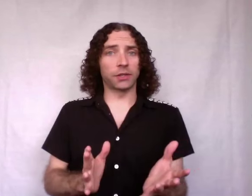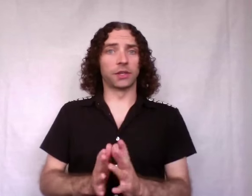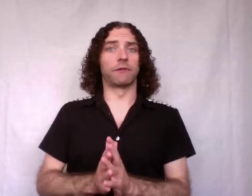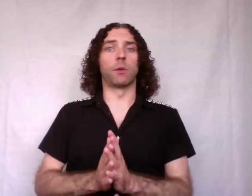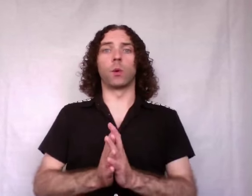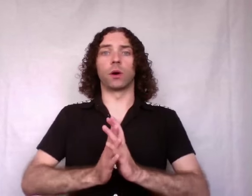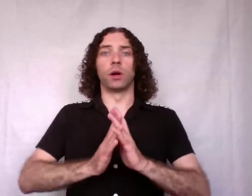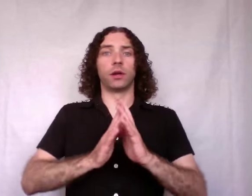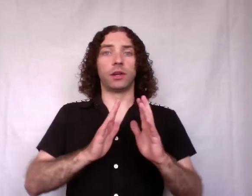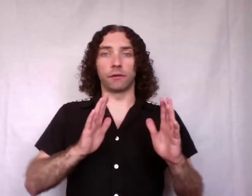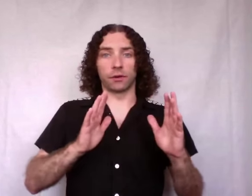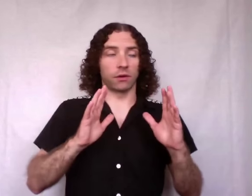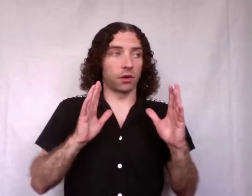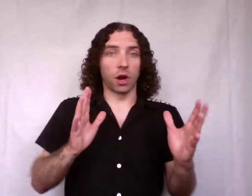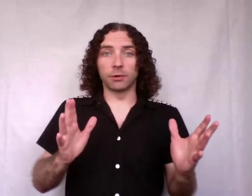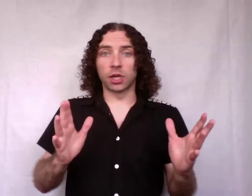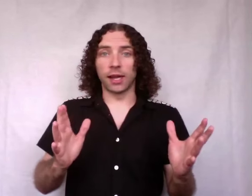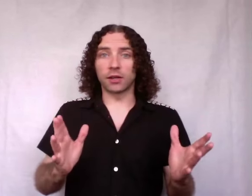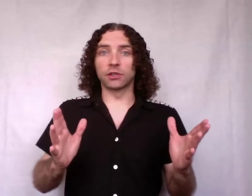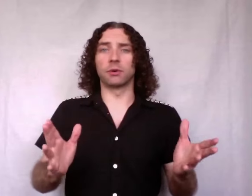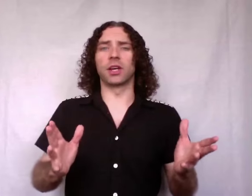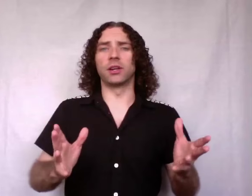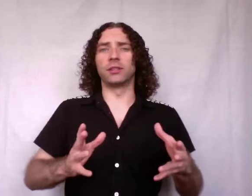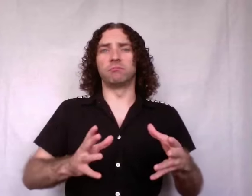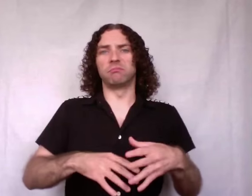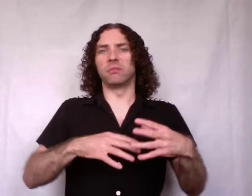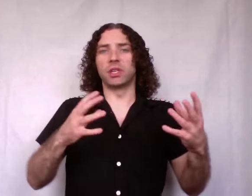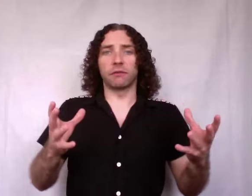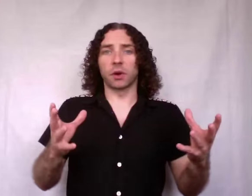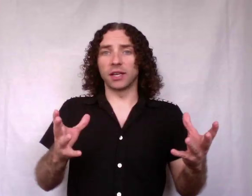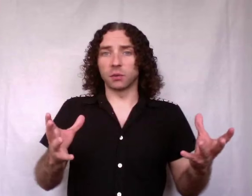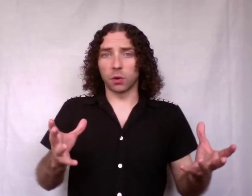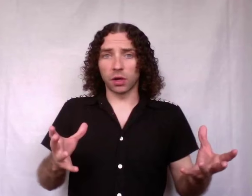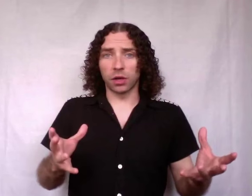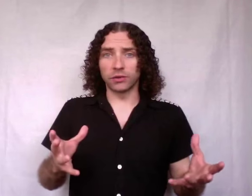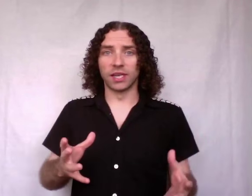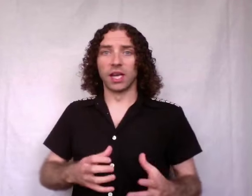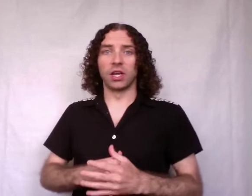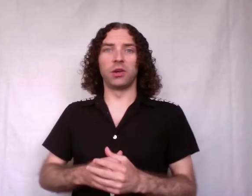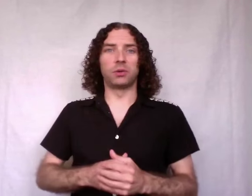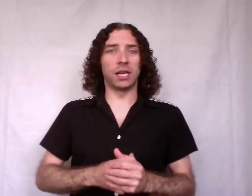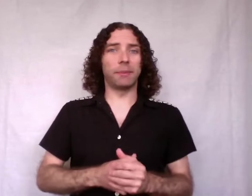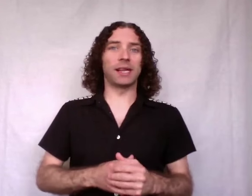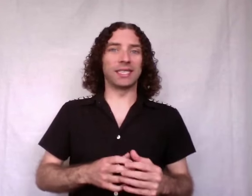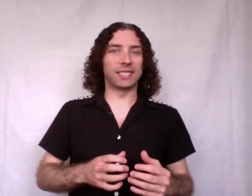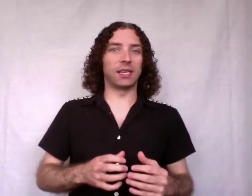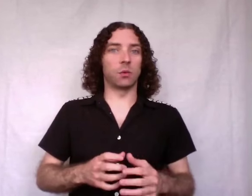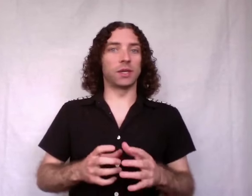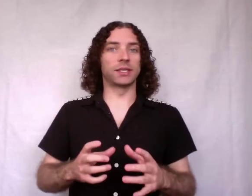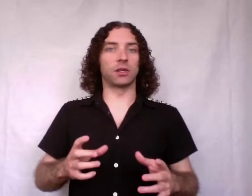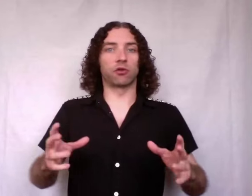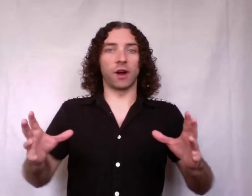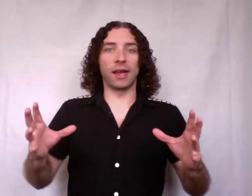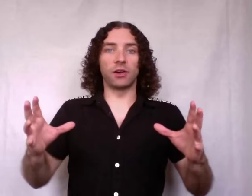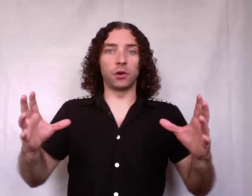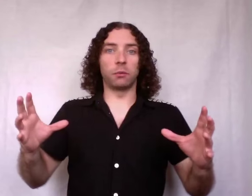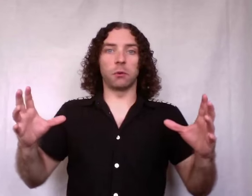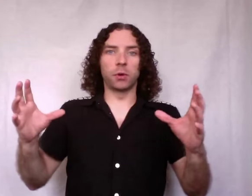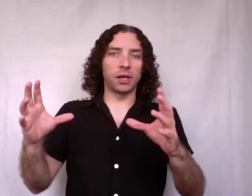for different garbage collectors running on different kinds of workloads, you typically see the ones that try and do really